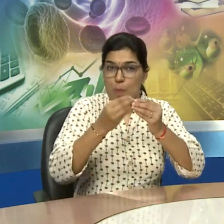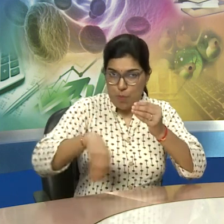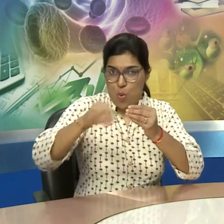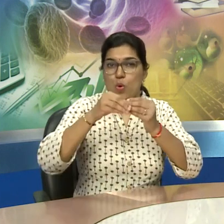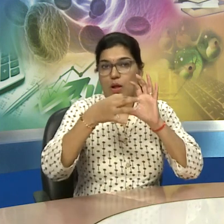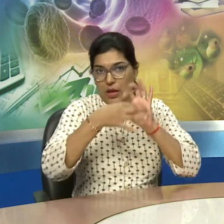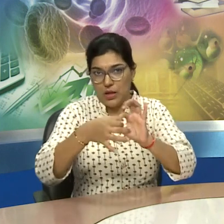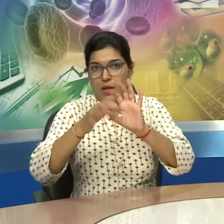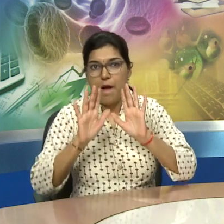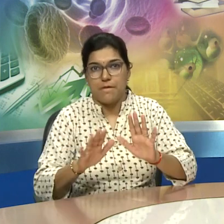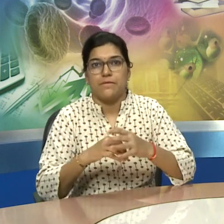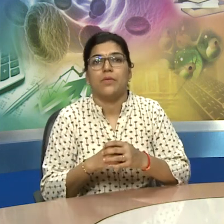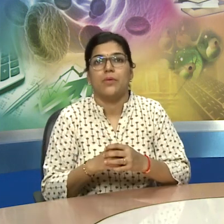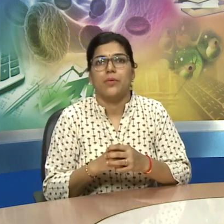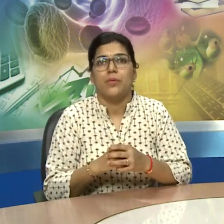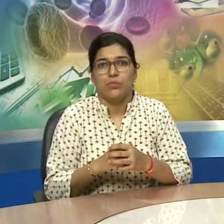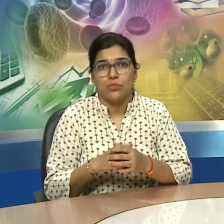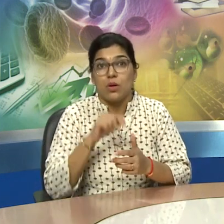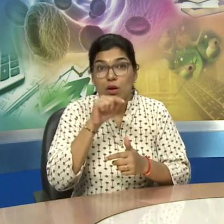and this is the third stage we are continuing